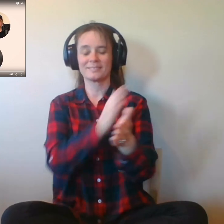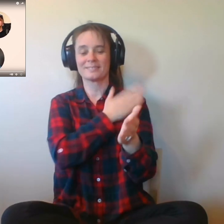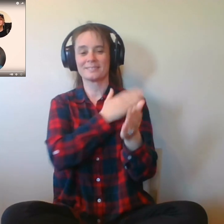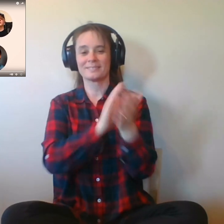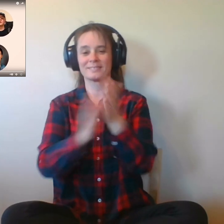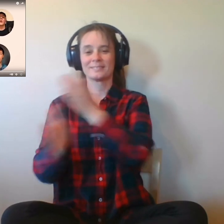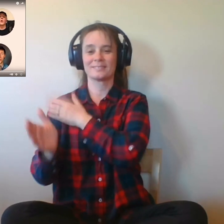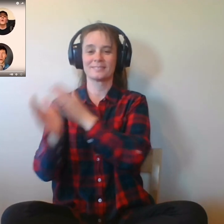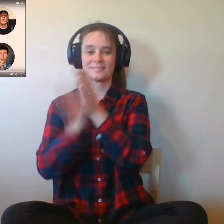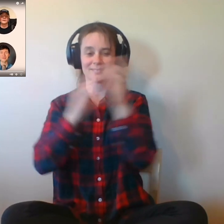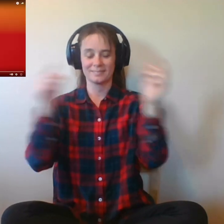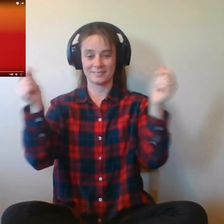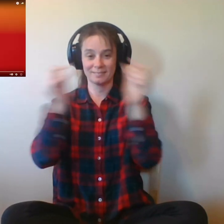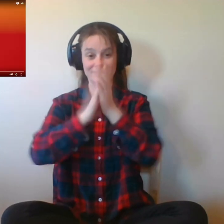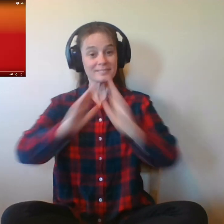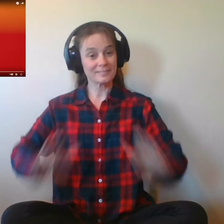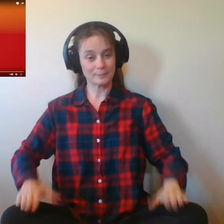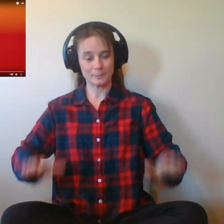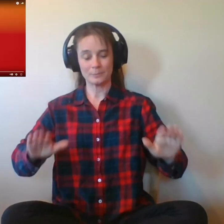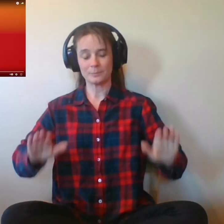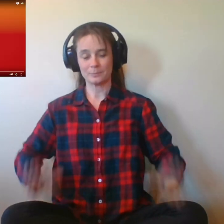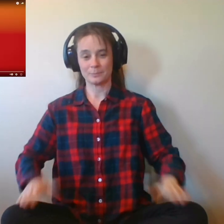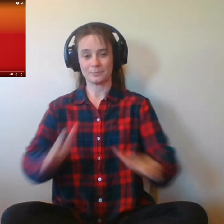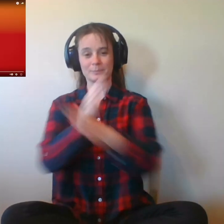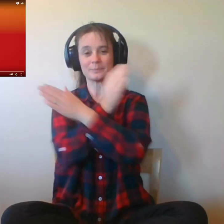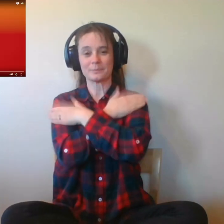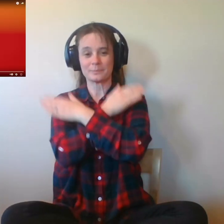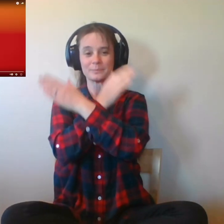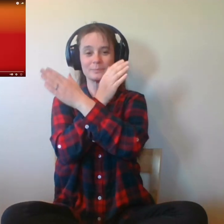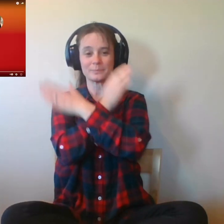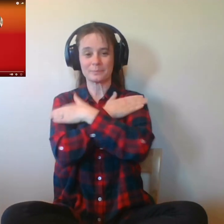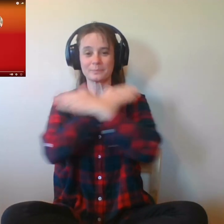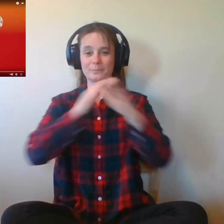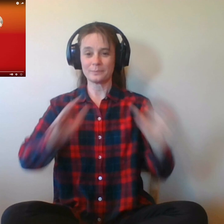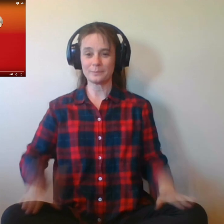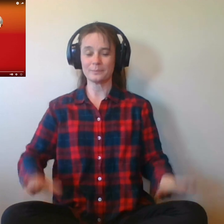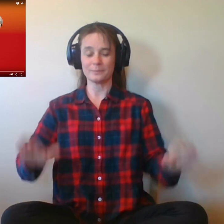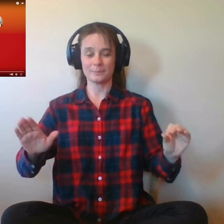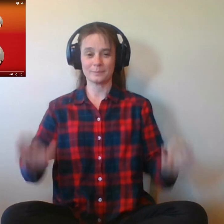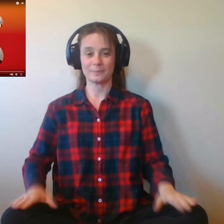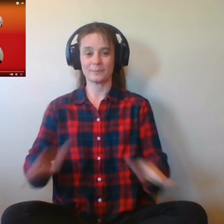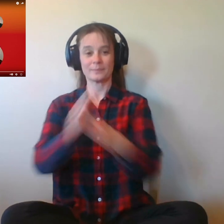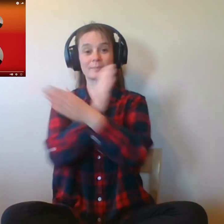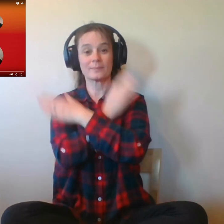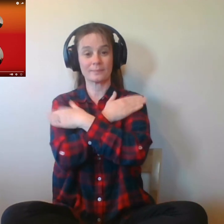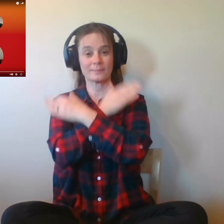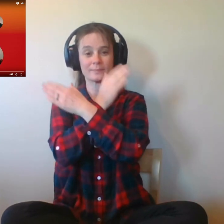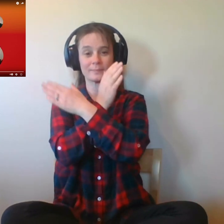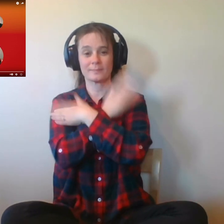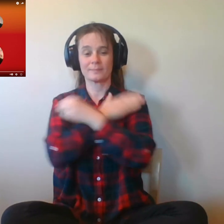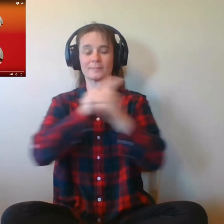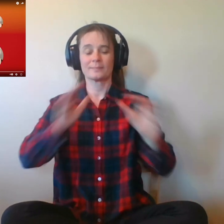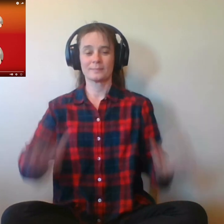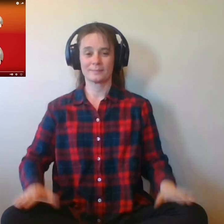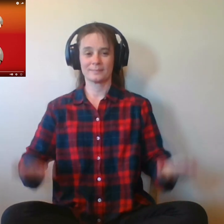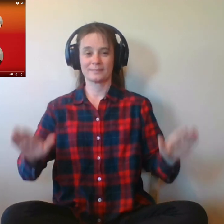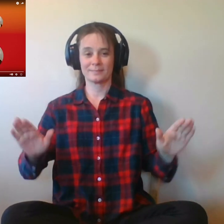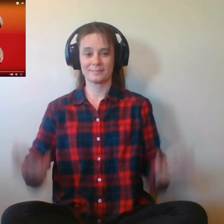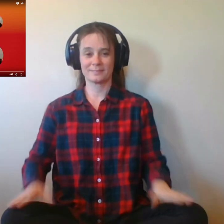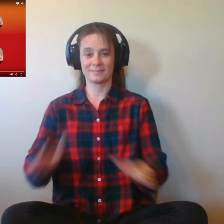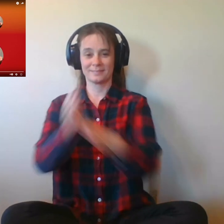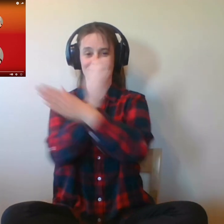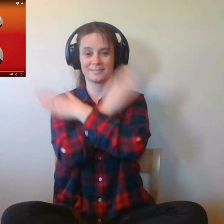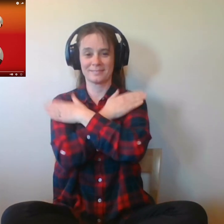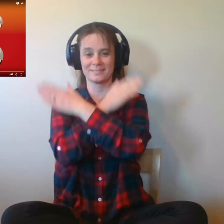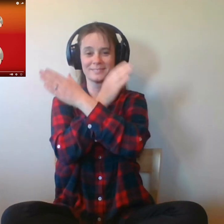take our leave and go. For forty days or even more, The line went slack, then tight once more. All boats